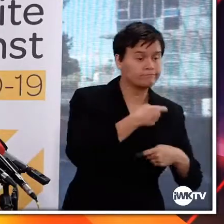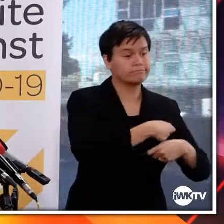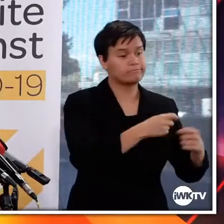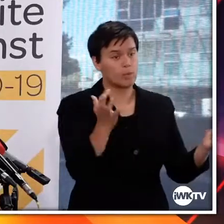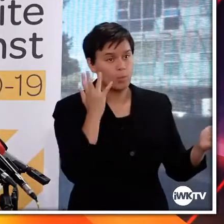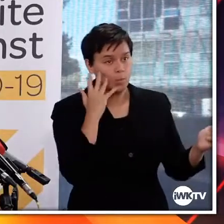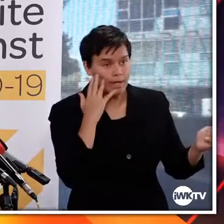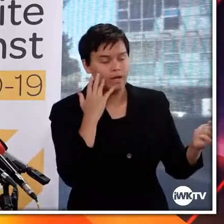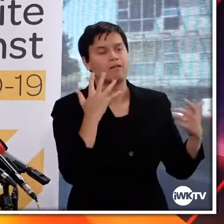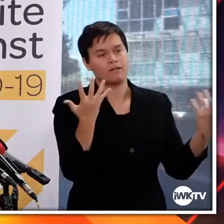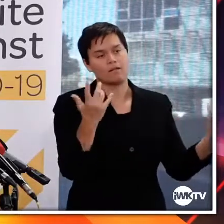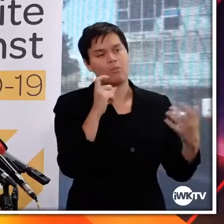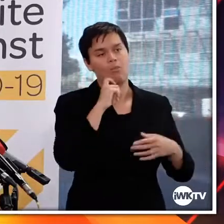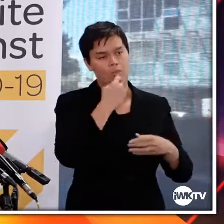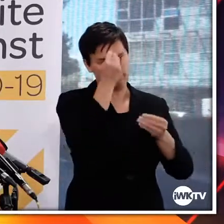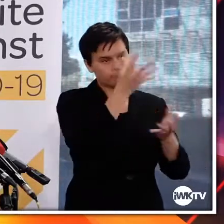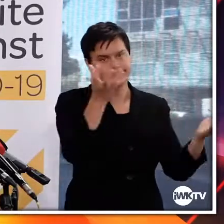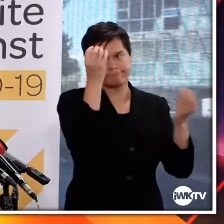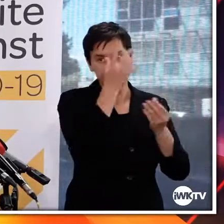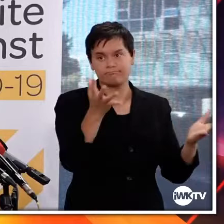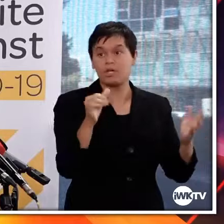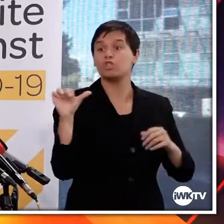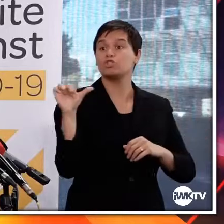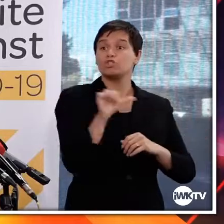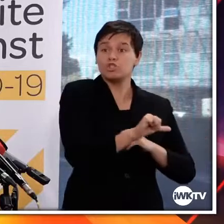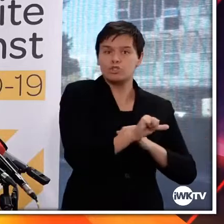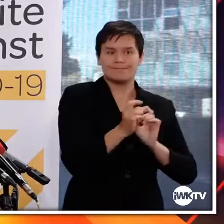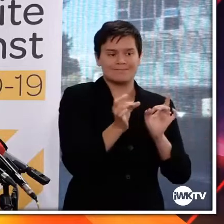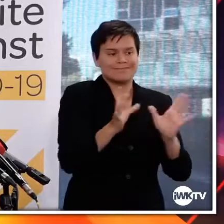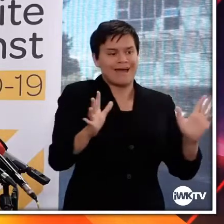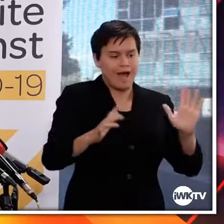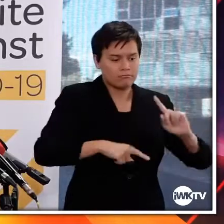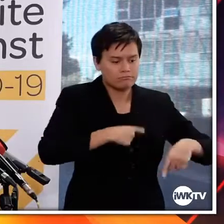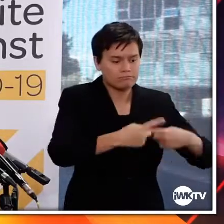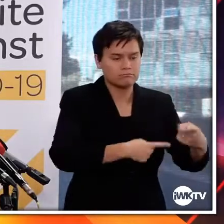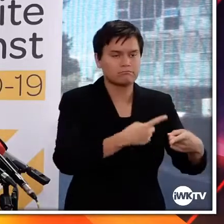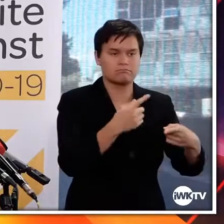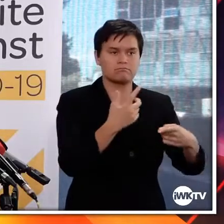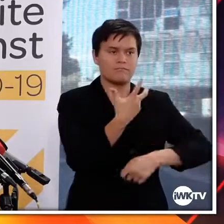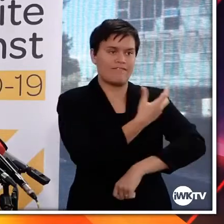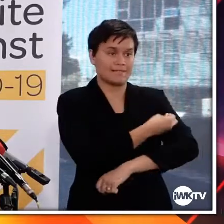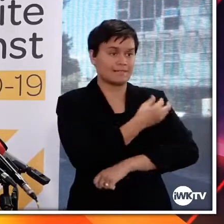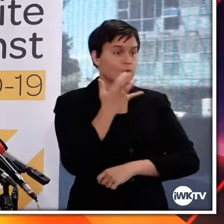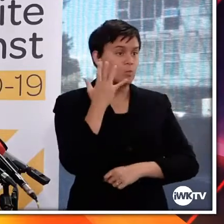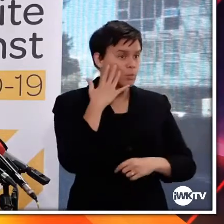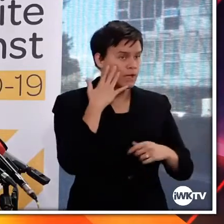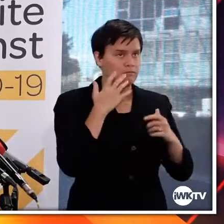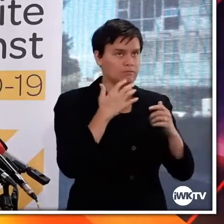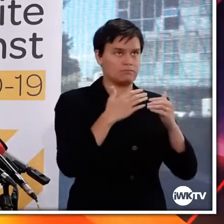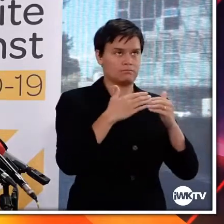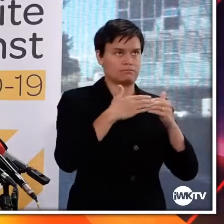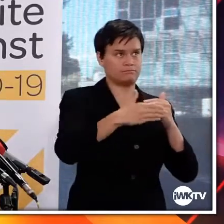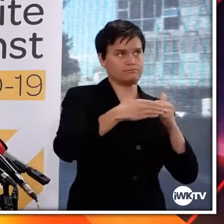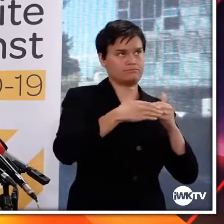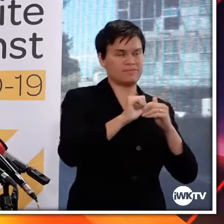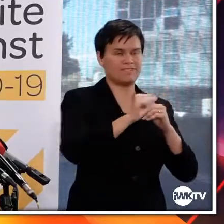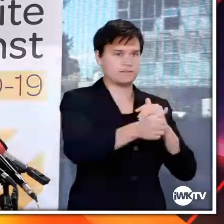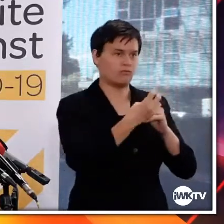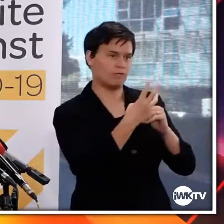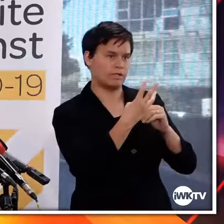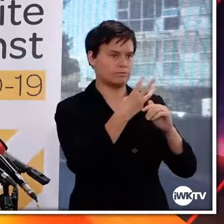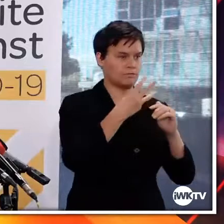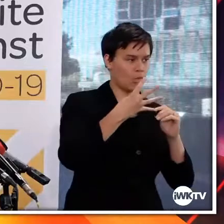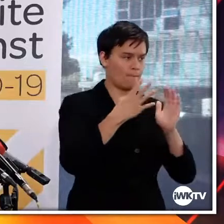But I do want to hand over now to Chris to talk more about the approval process and more about this Pfizer-BioNTech